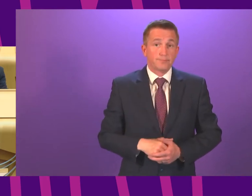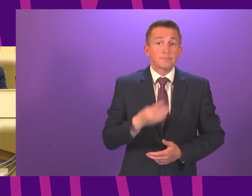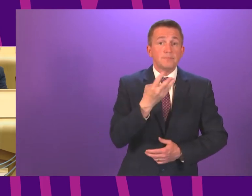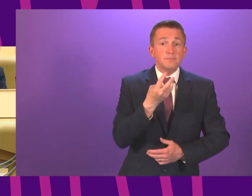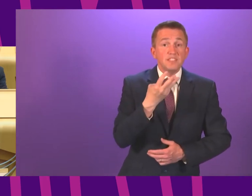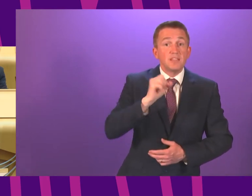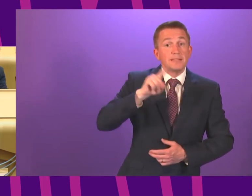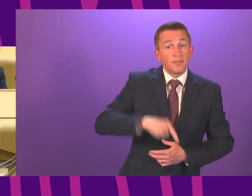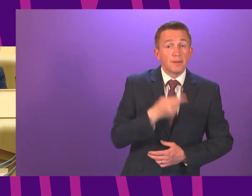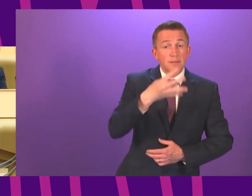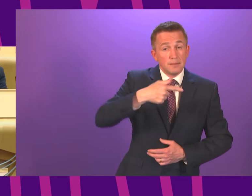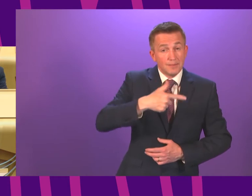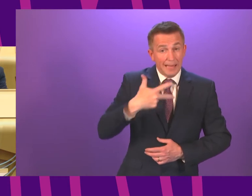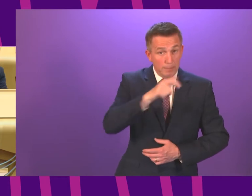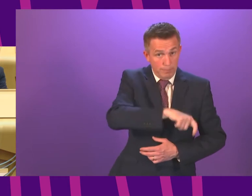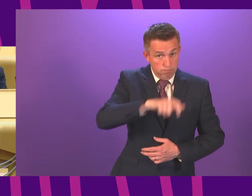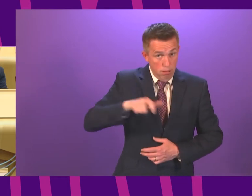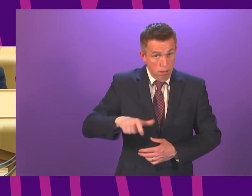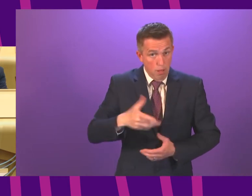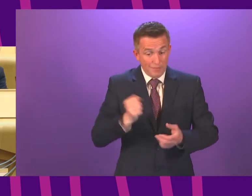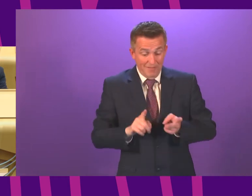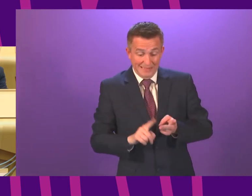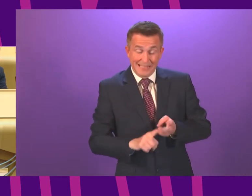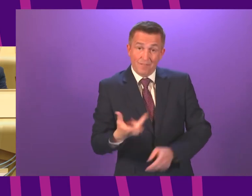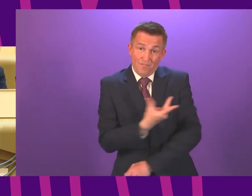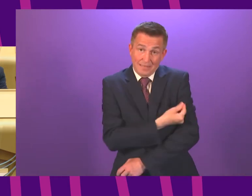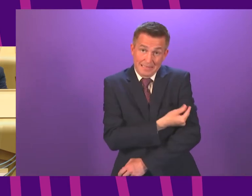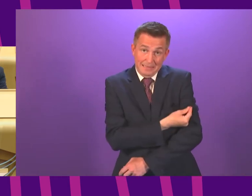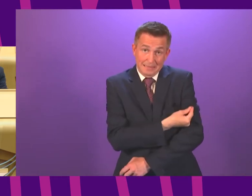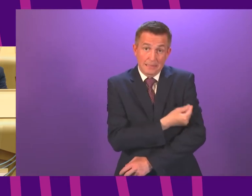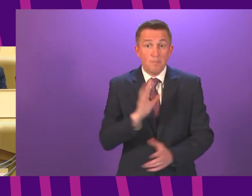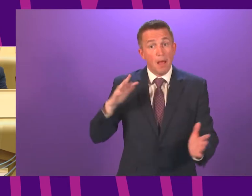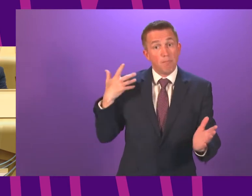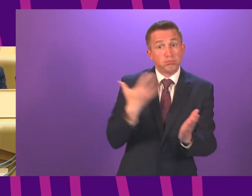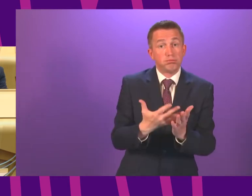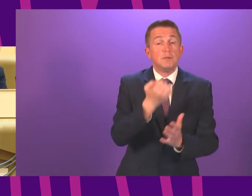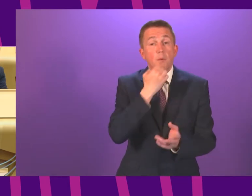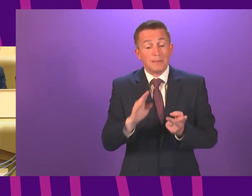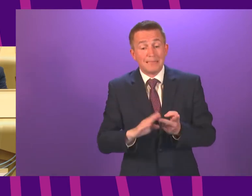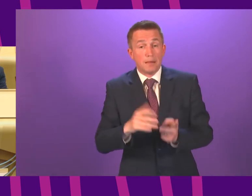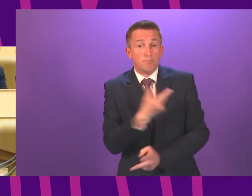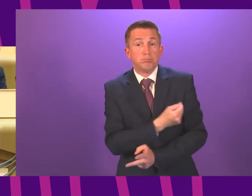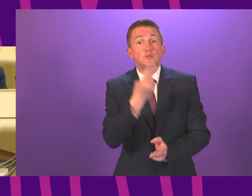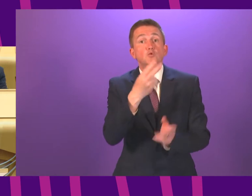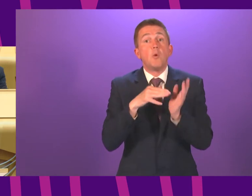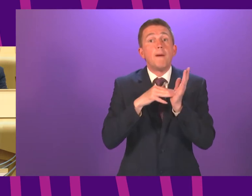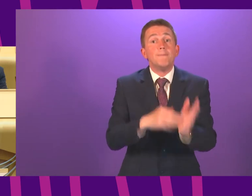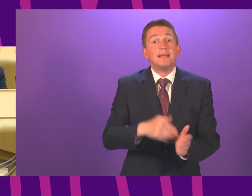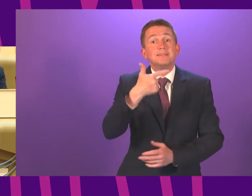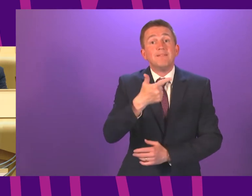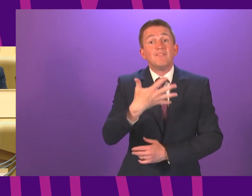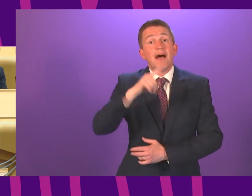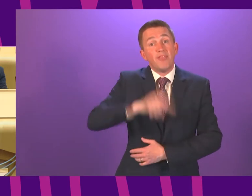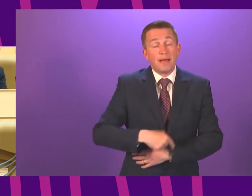,978 people received a second dose yesterday, and that brings the total number of second doses now to 2,075